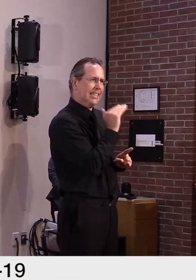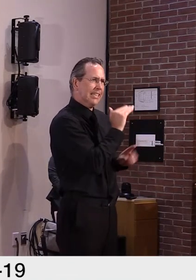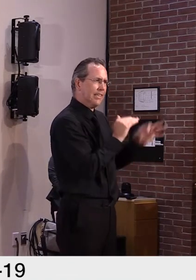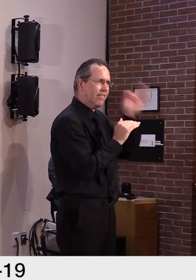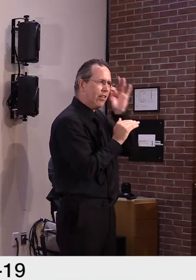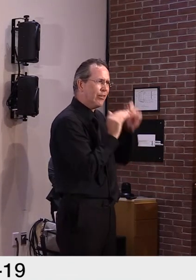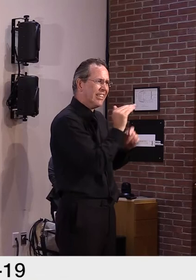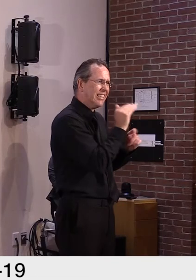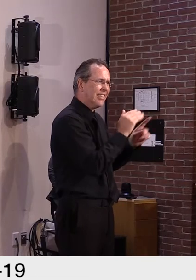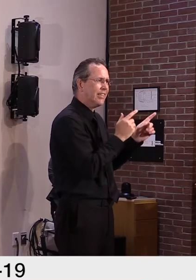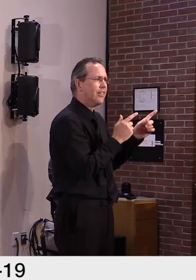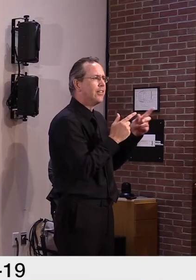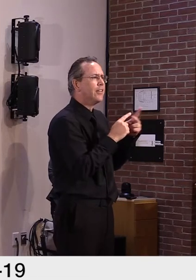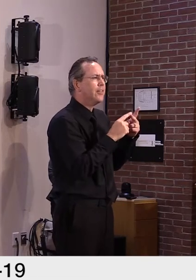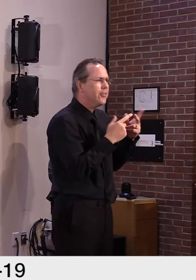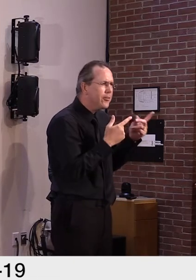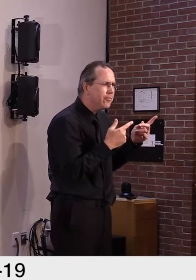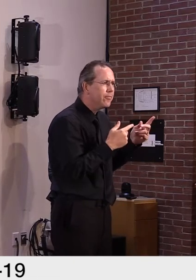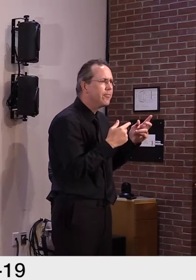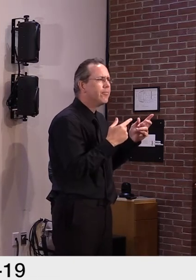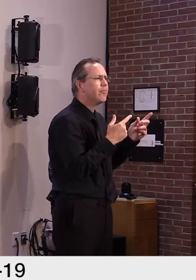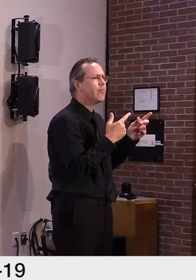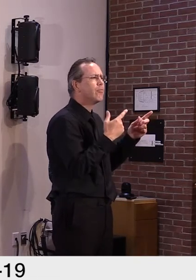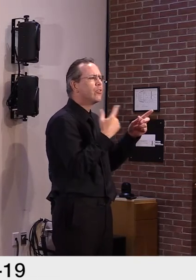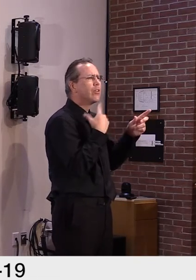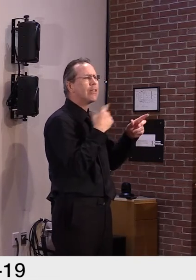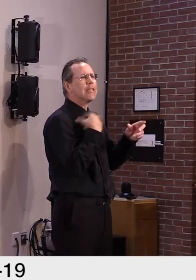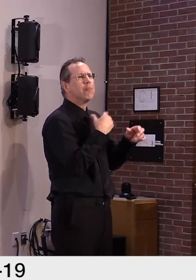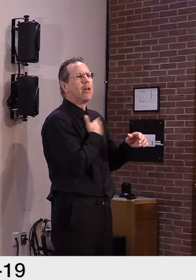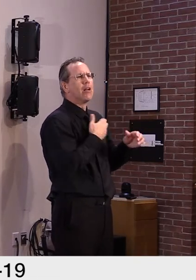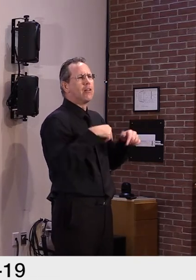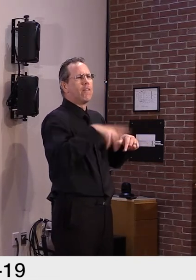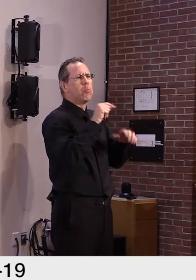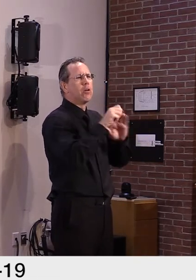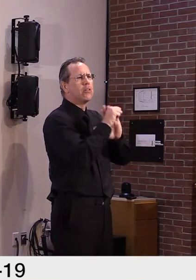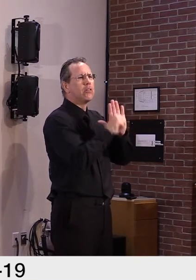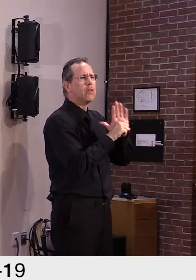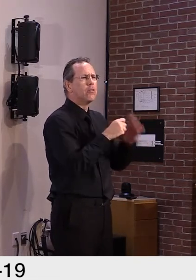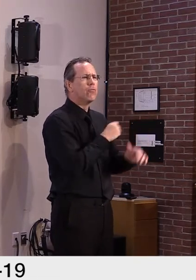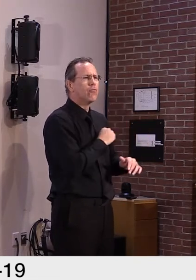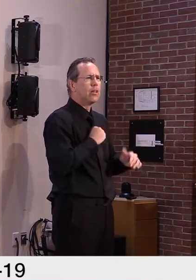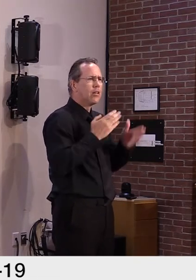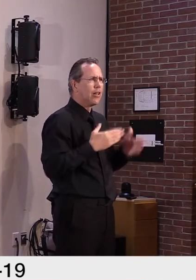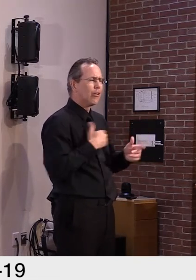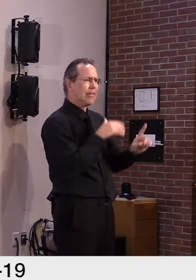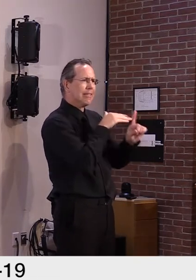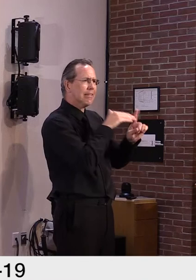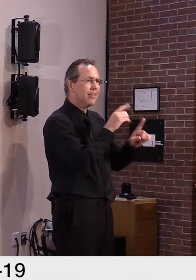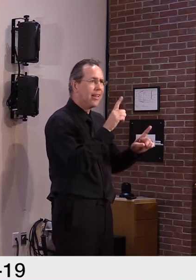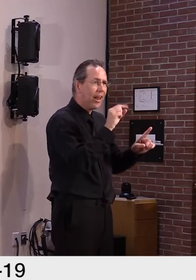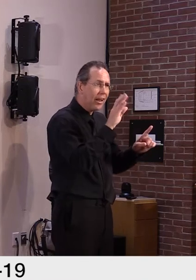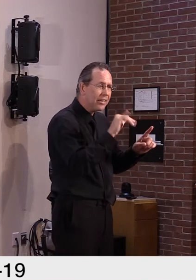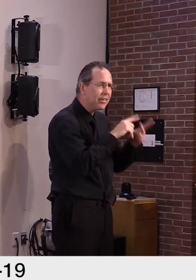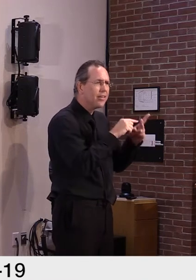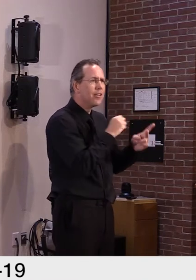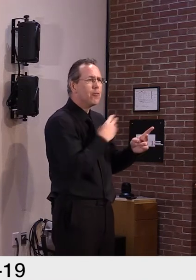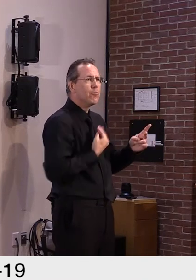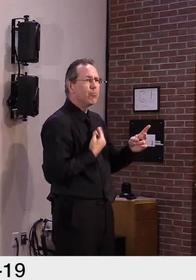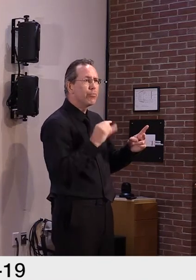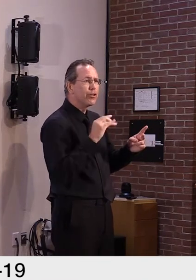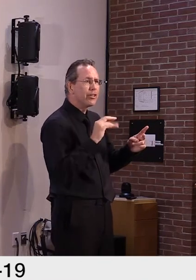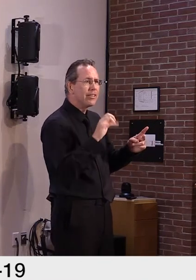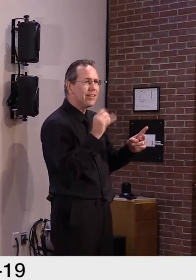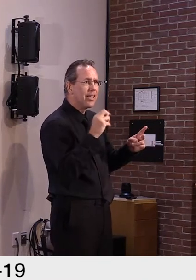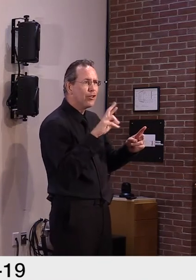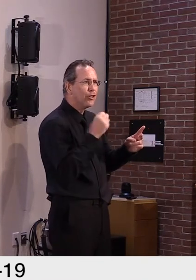and I know we're all on the same page. Um, this is something that we've, we knew it was a problem before. Uh,